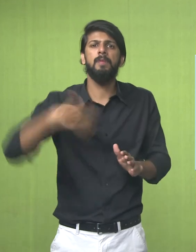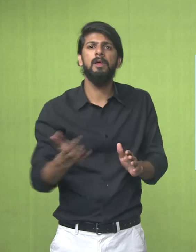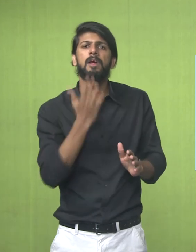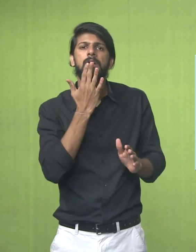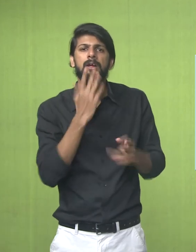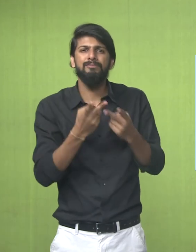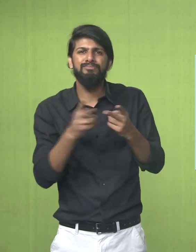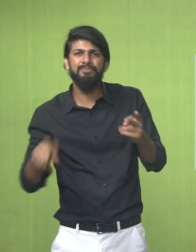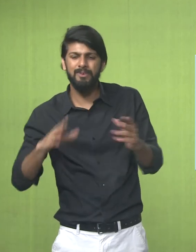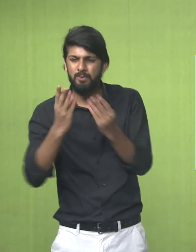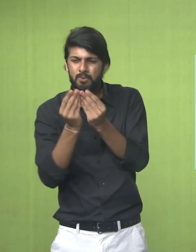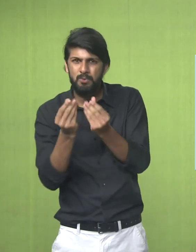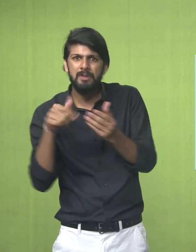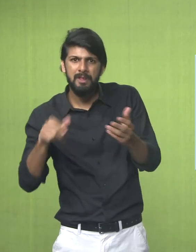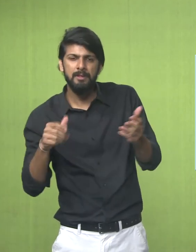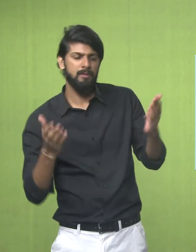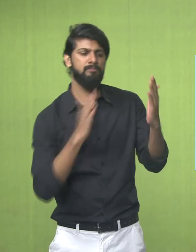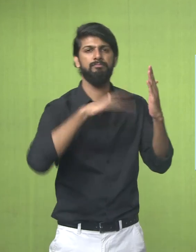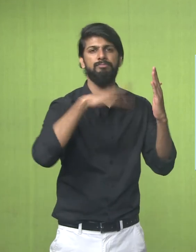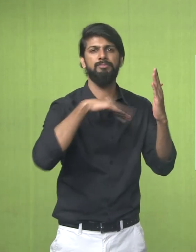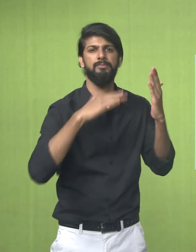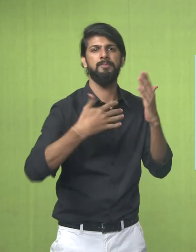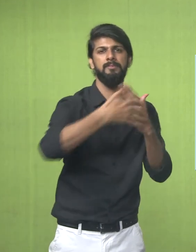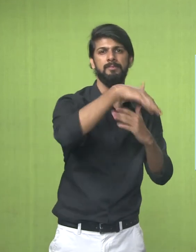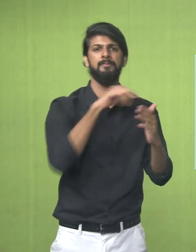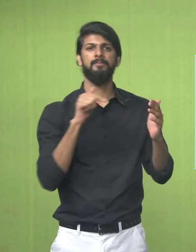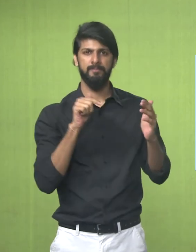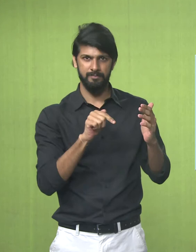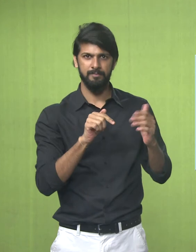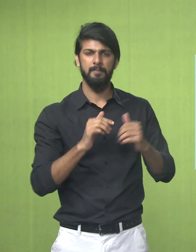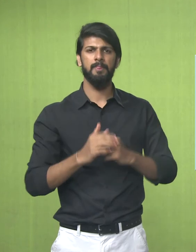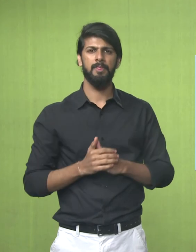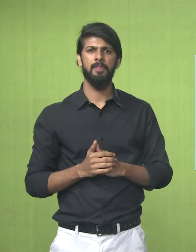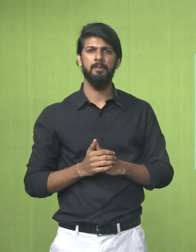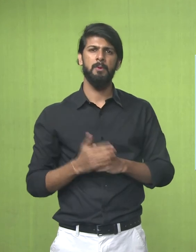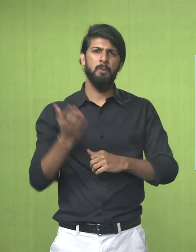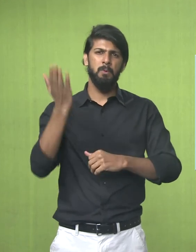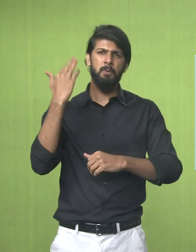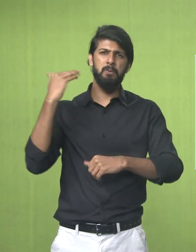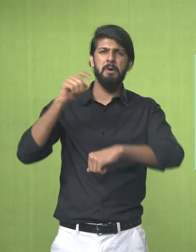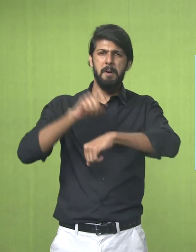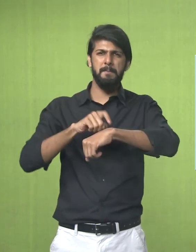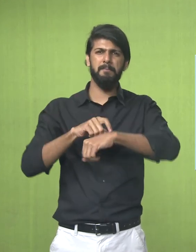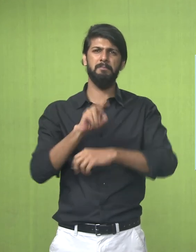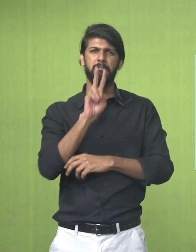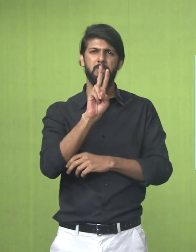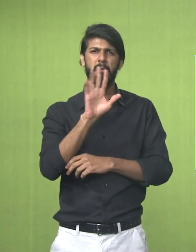And after that Mineral colours Were used to paint The animal figure The period is